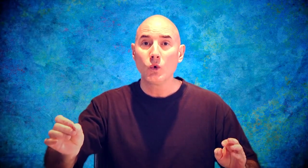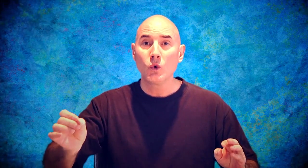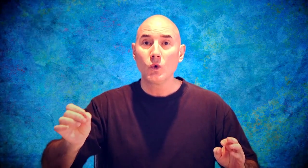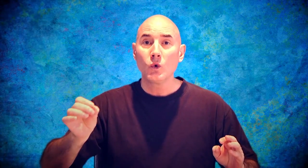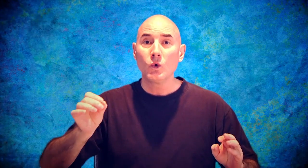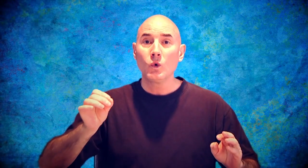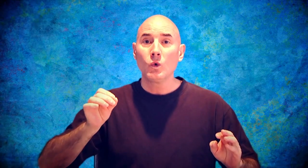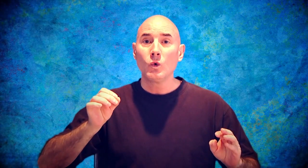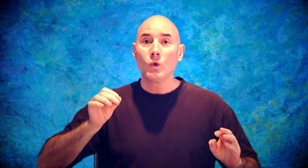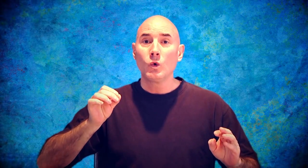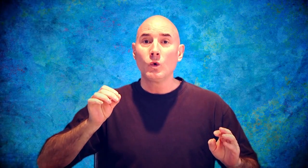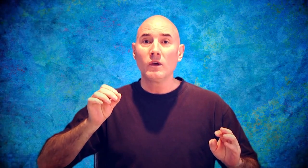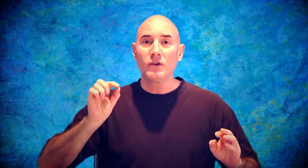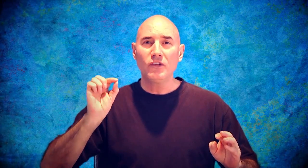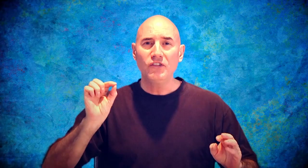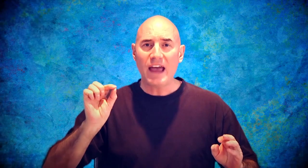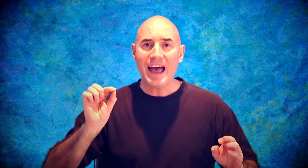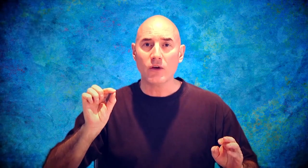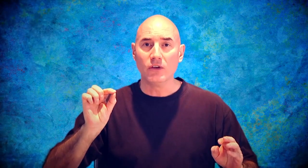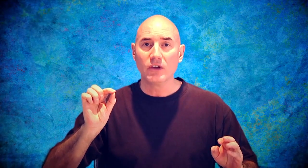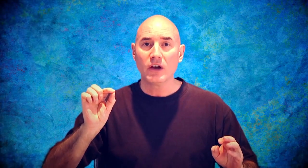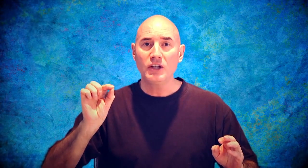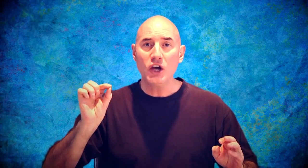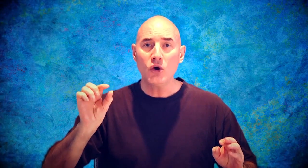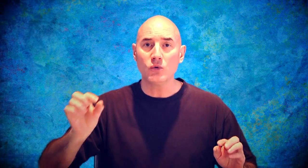there's a sound, a tone.